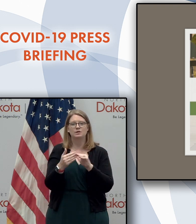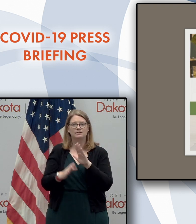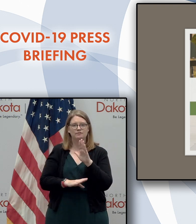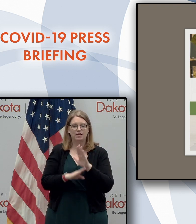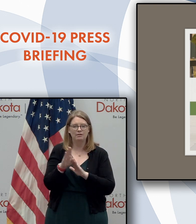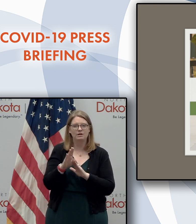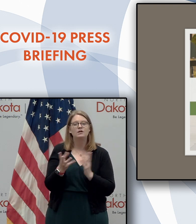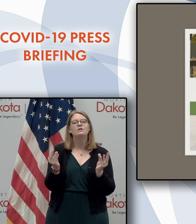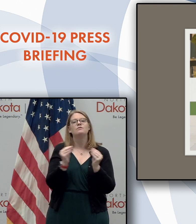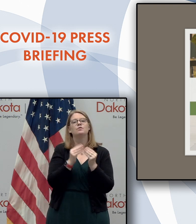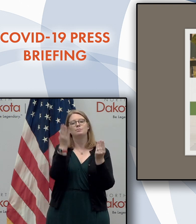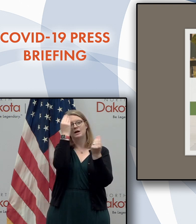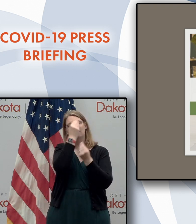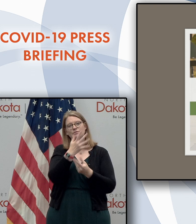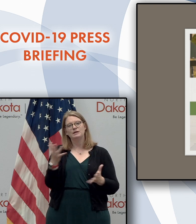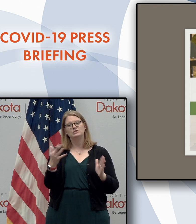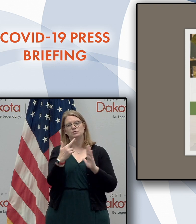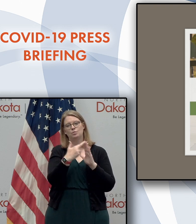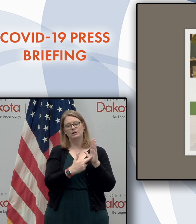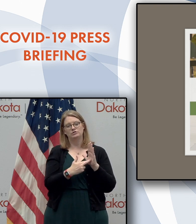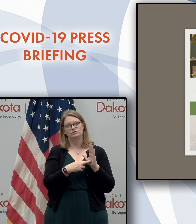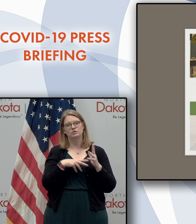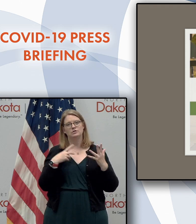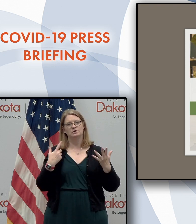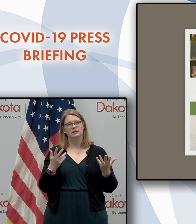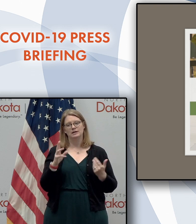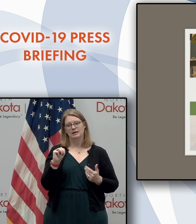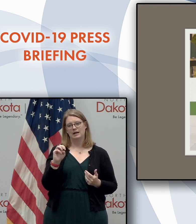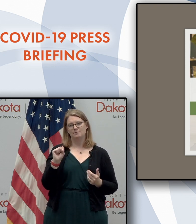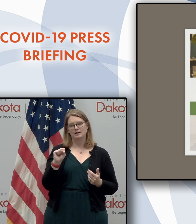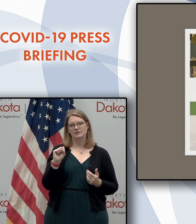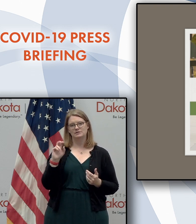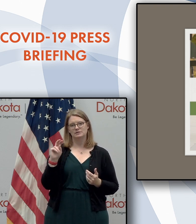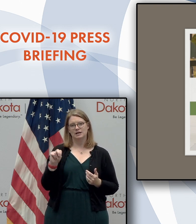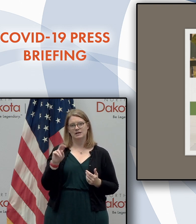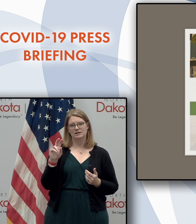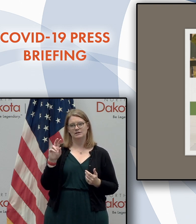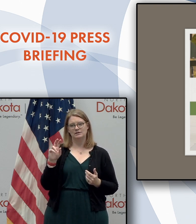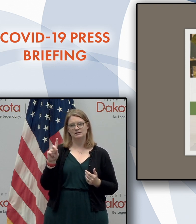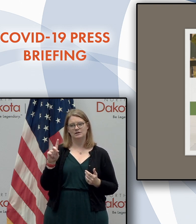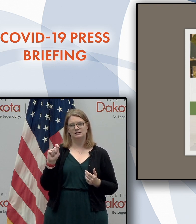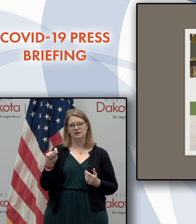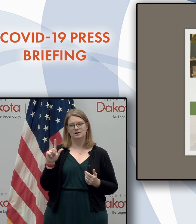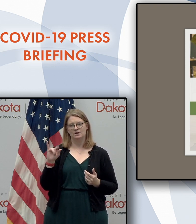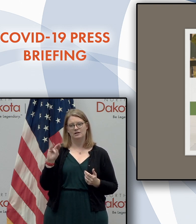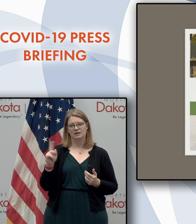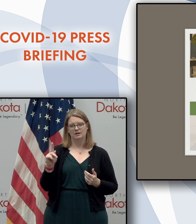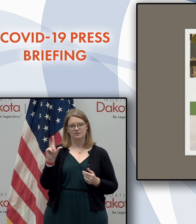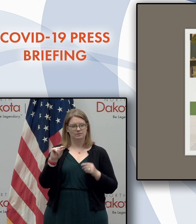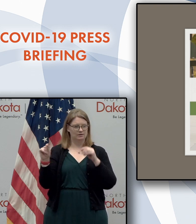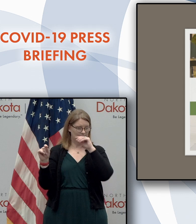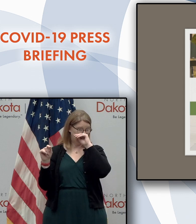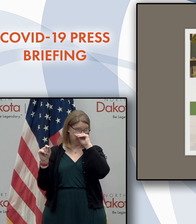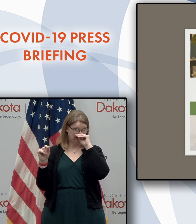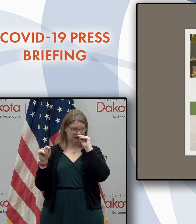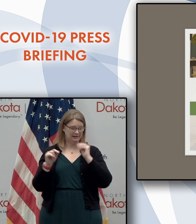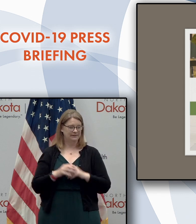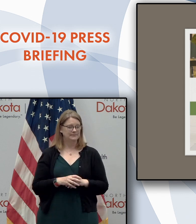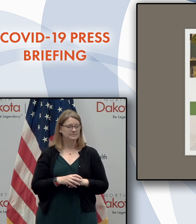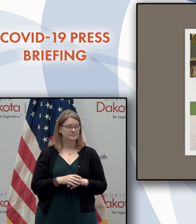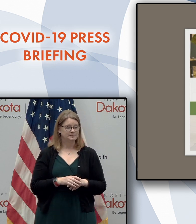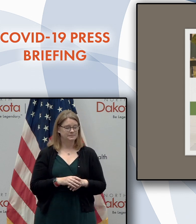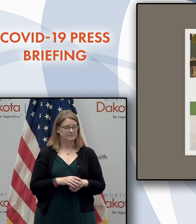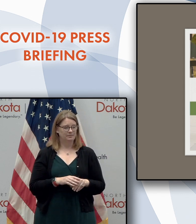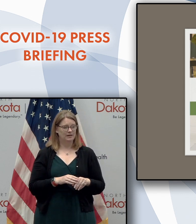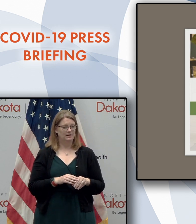For more information and to register, you can visit, uh, msnd.link slash 2020. Uh, and again,